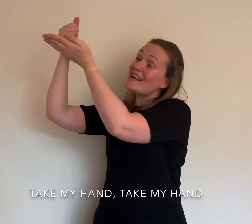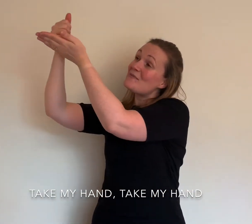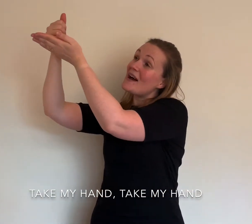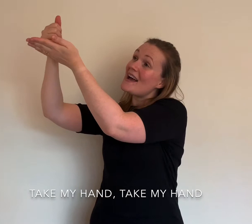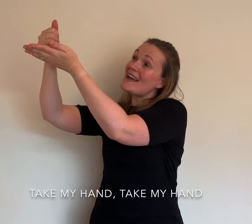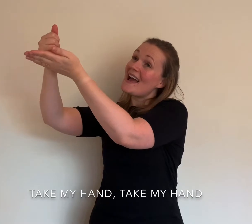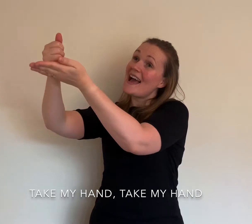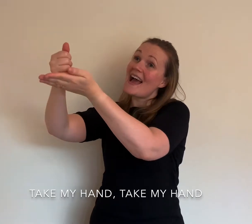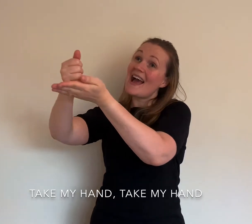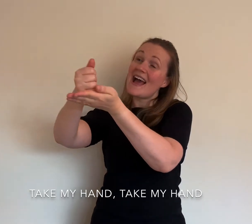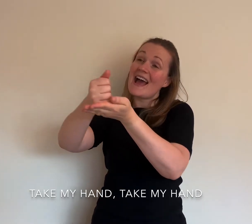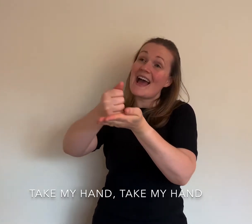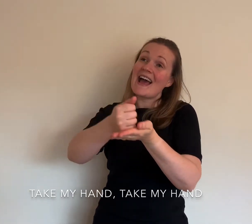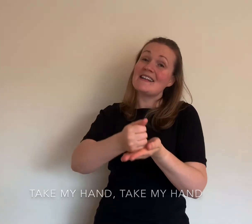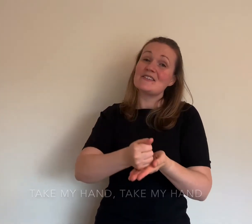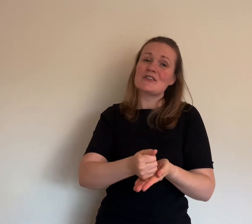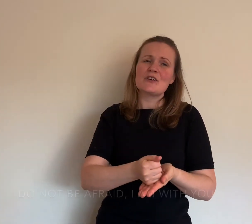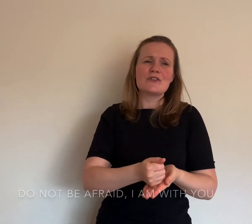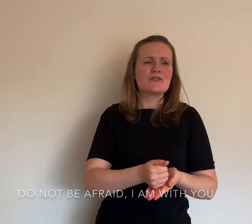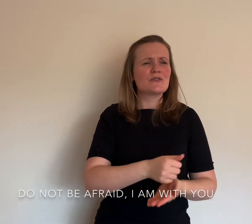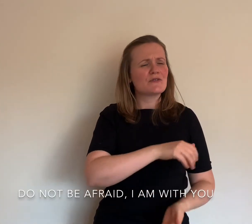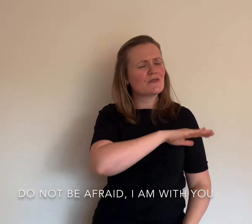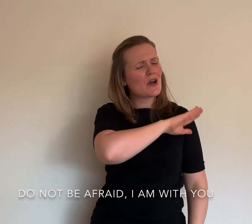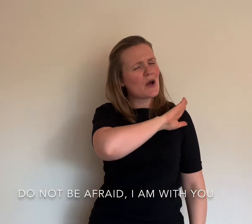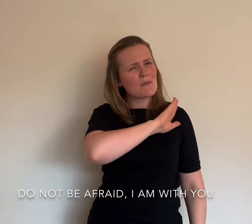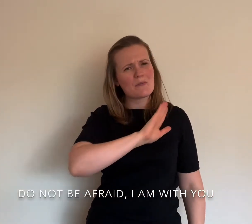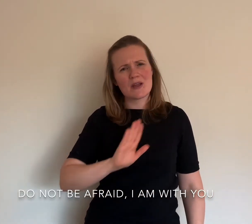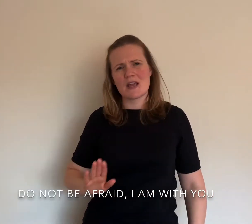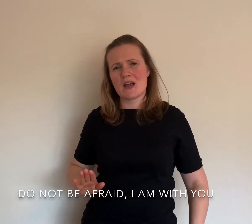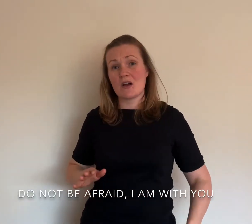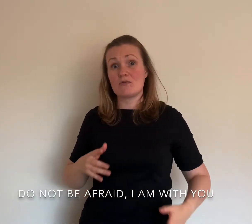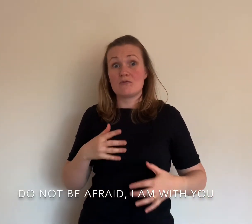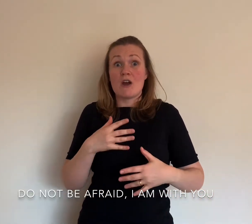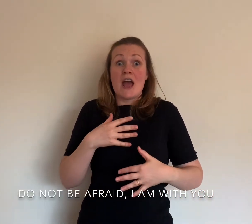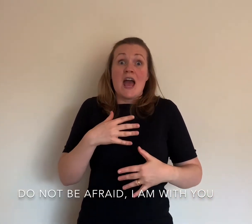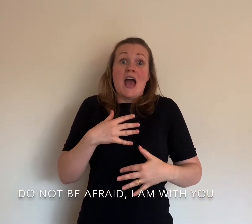my hand. Do not be afraid,